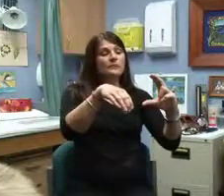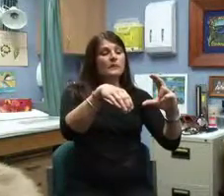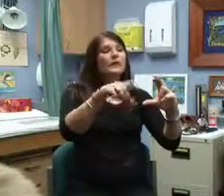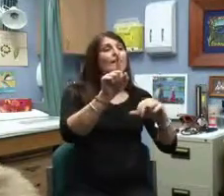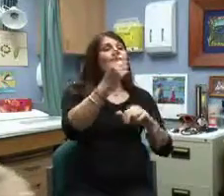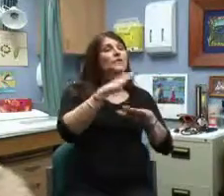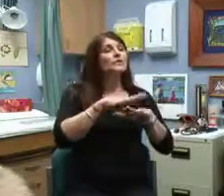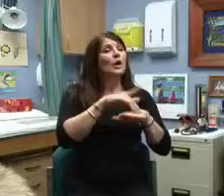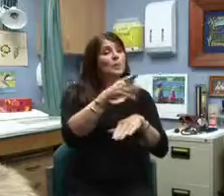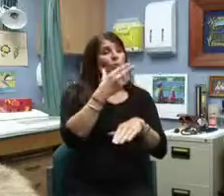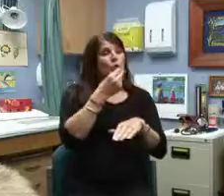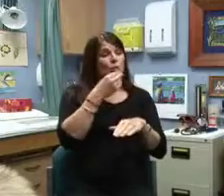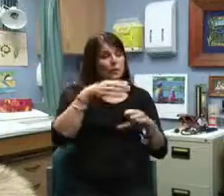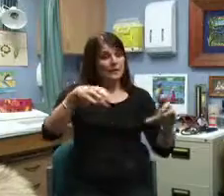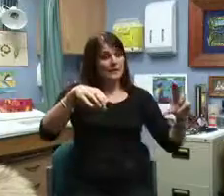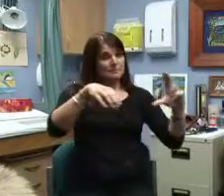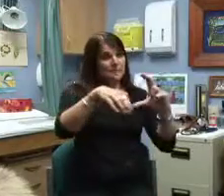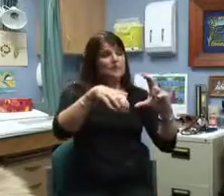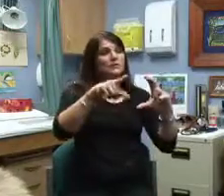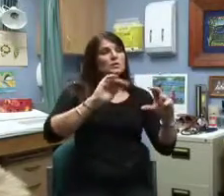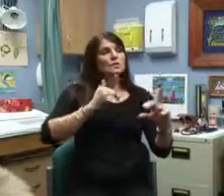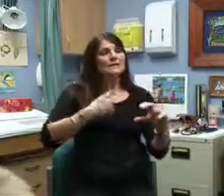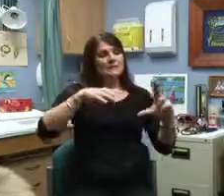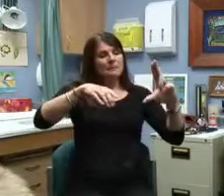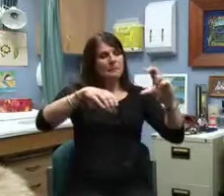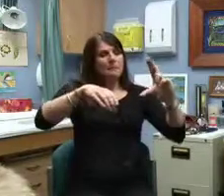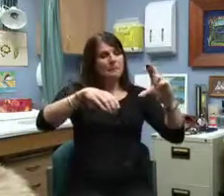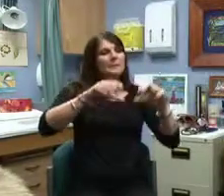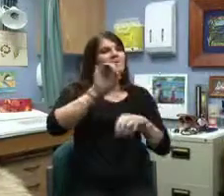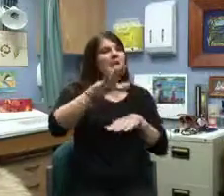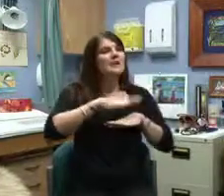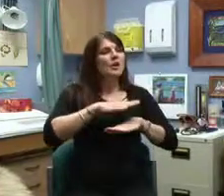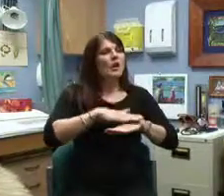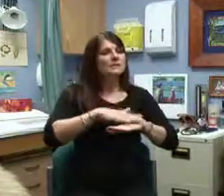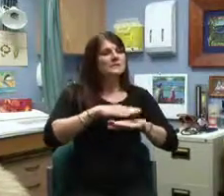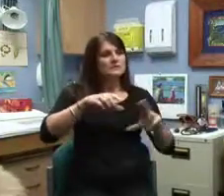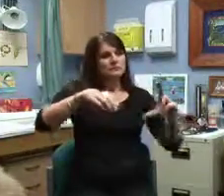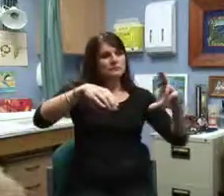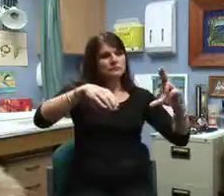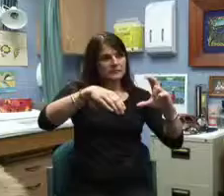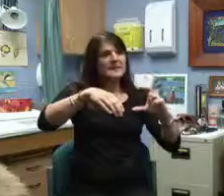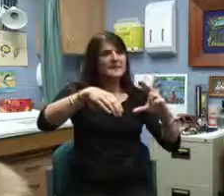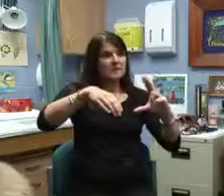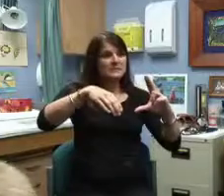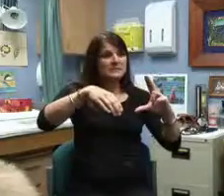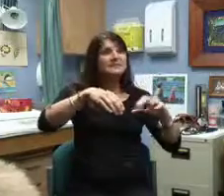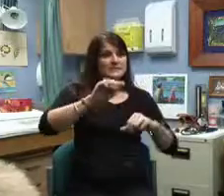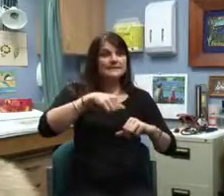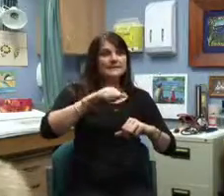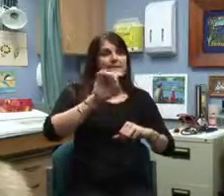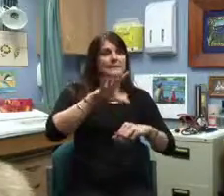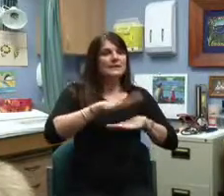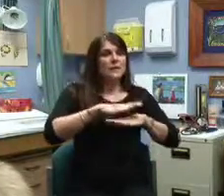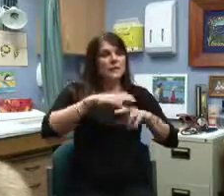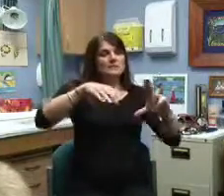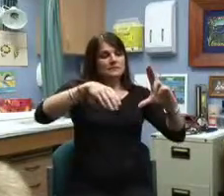For the first time that you use the spacer, you need to put ten puffs of the medication into the spacer.